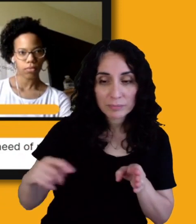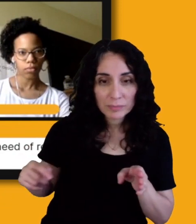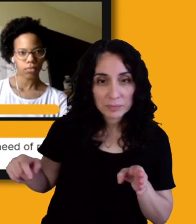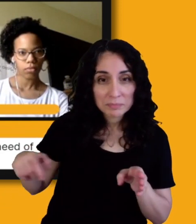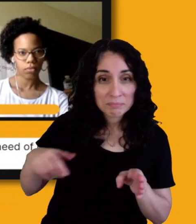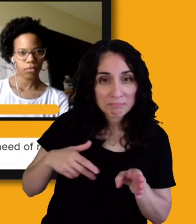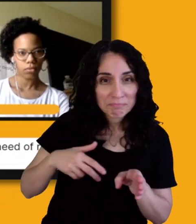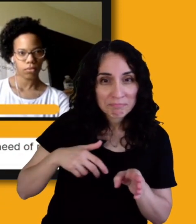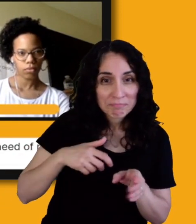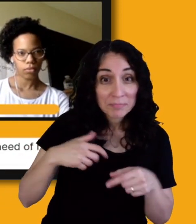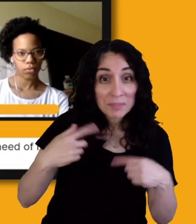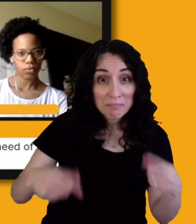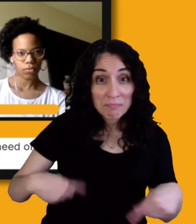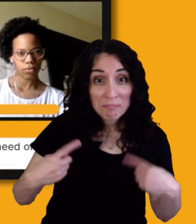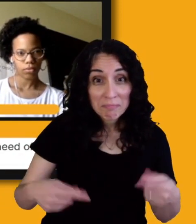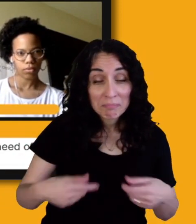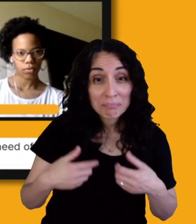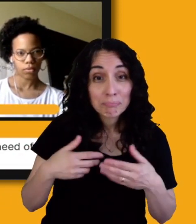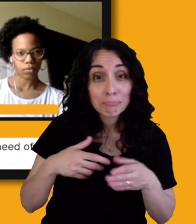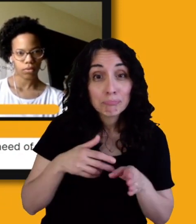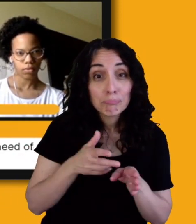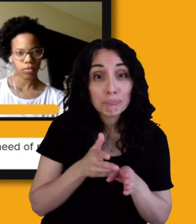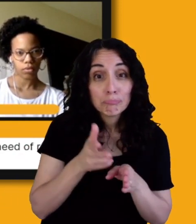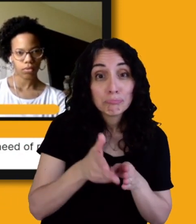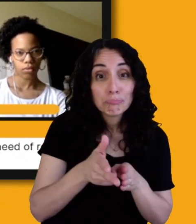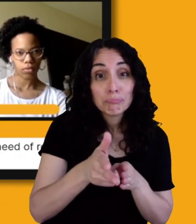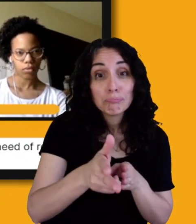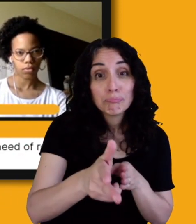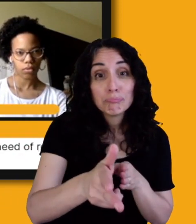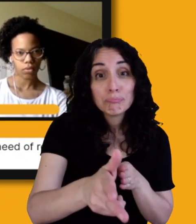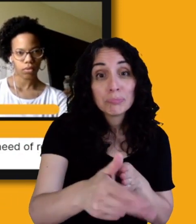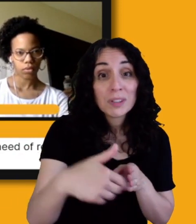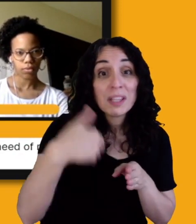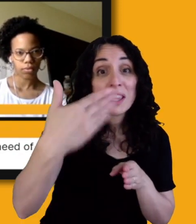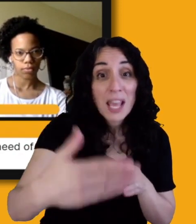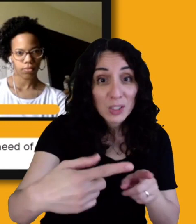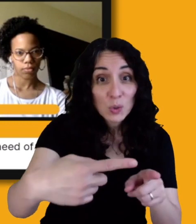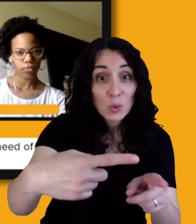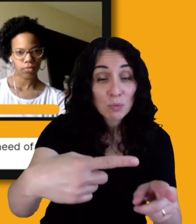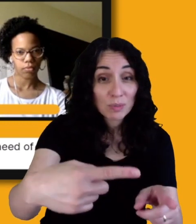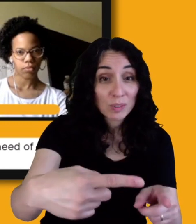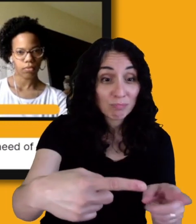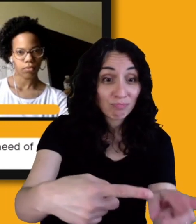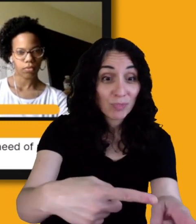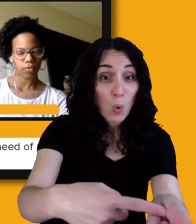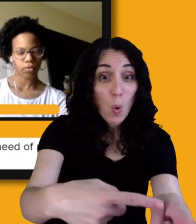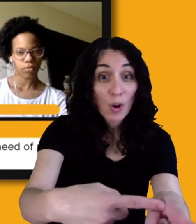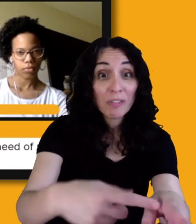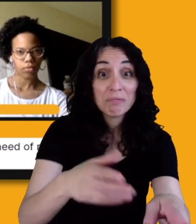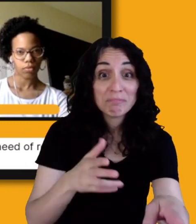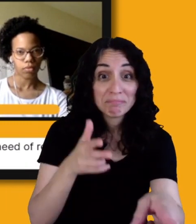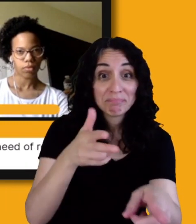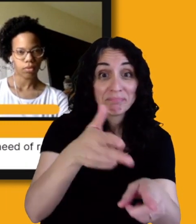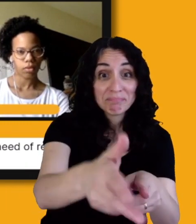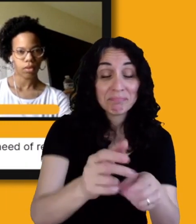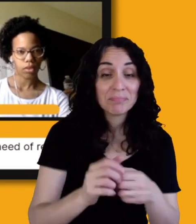and a, and a curb cut and intersection requires all kinds of things. But if you make the car slow down by having to go up and down,